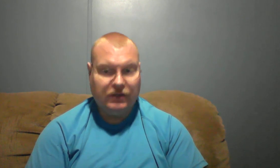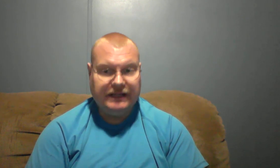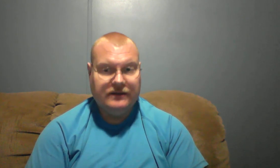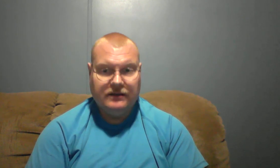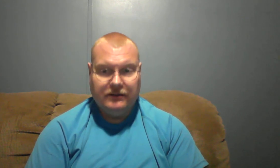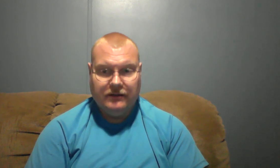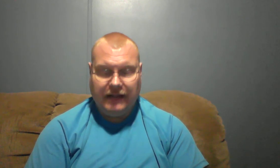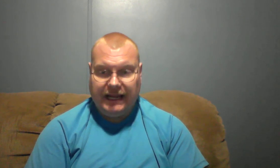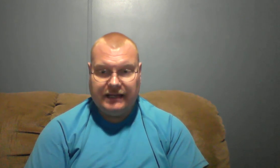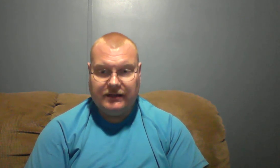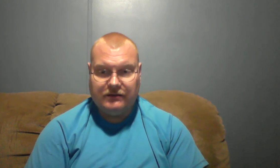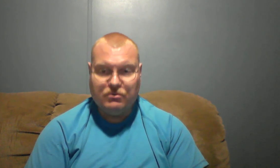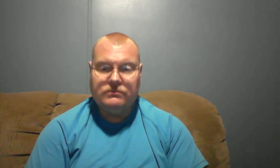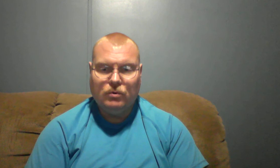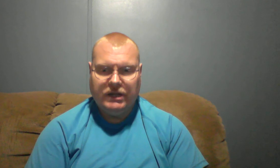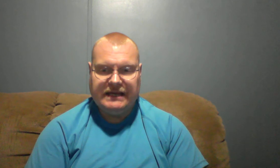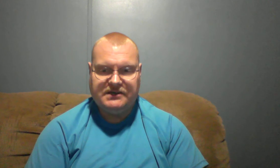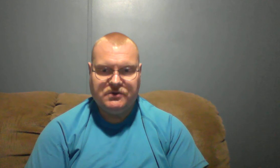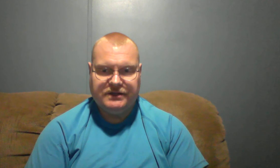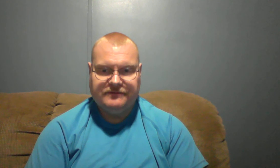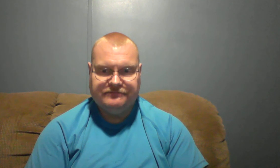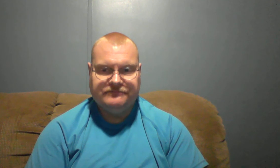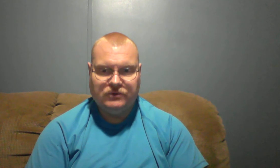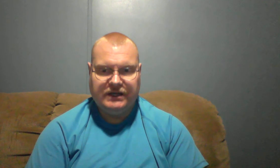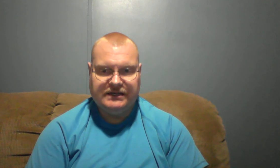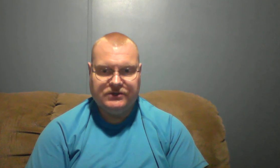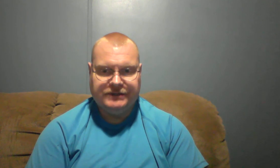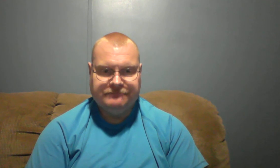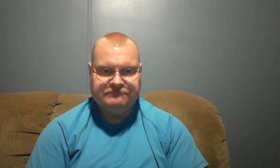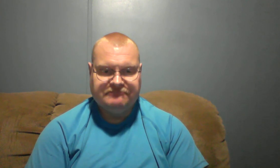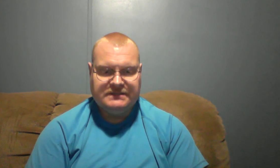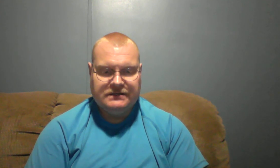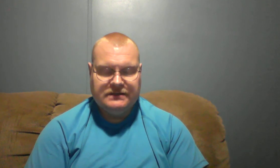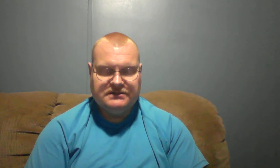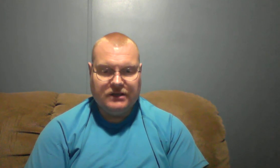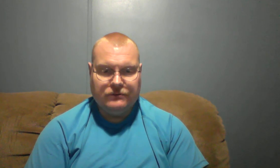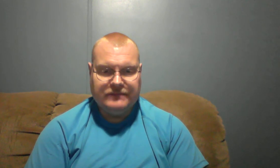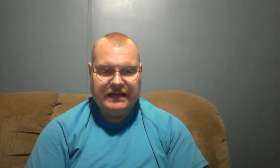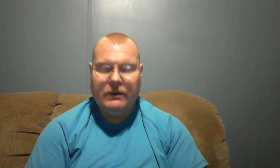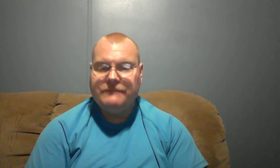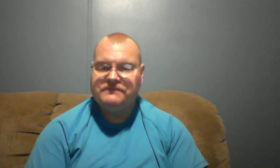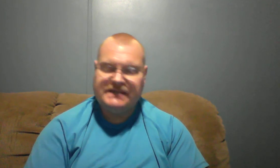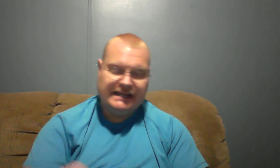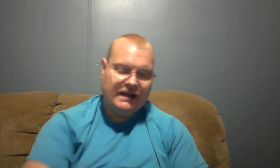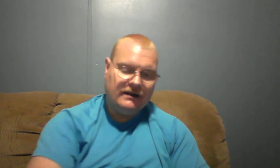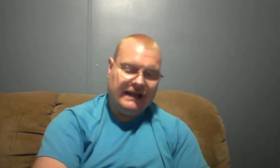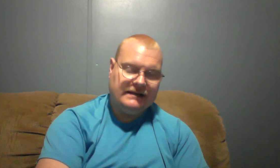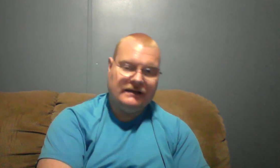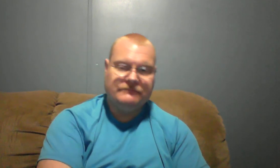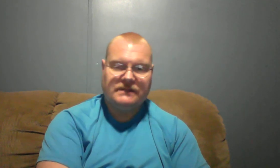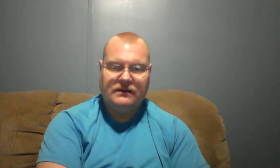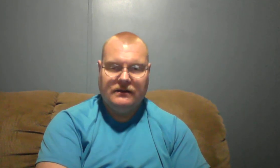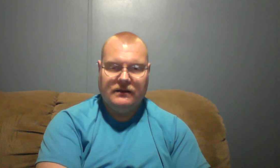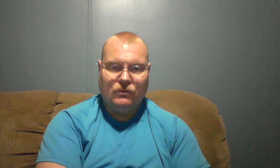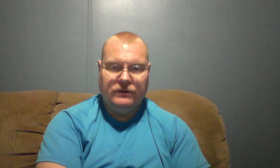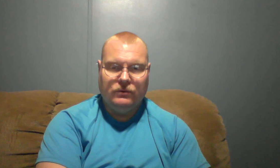and we'll get into it we'll get into it so anyway take care and we will